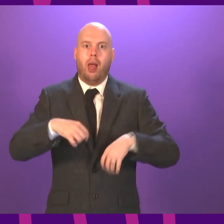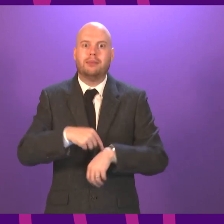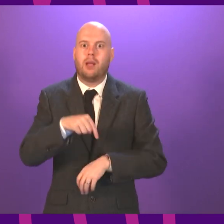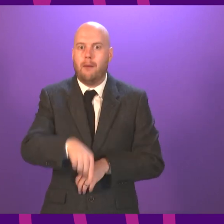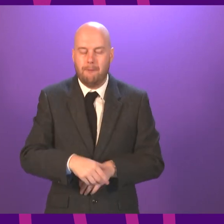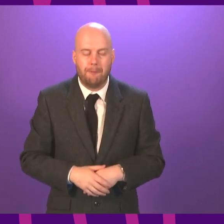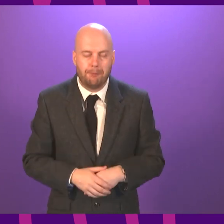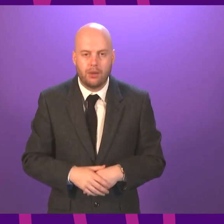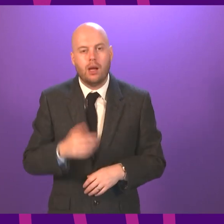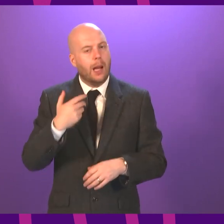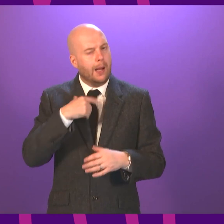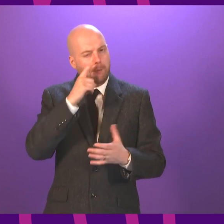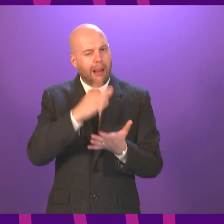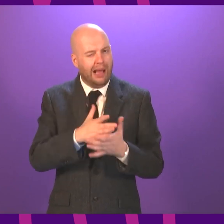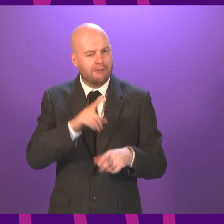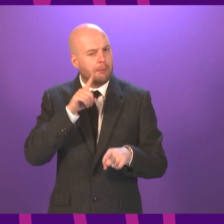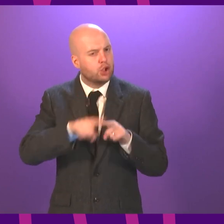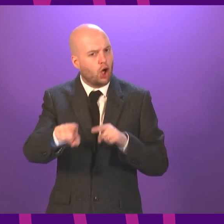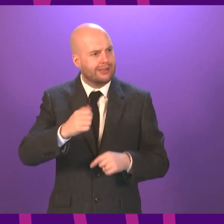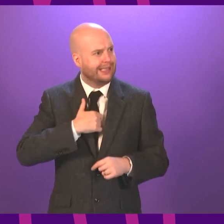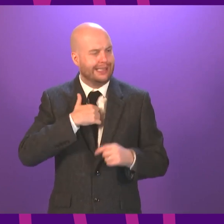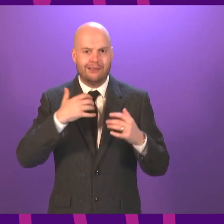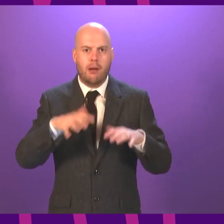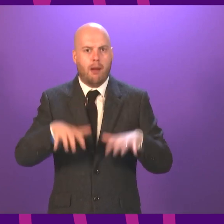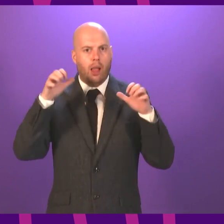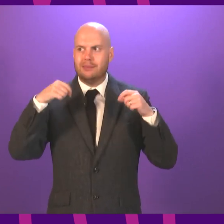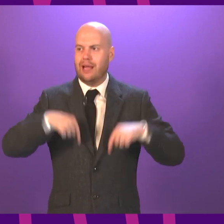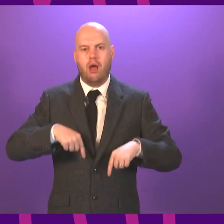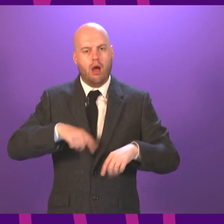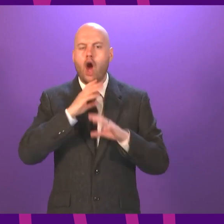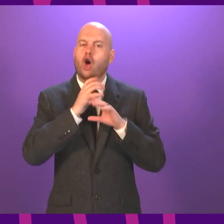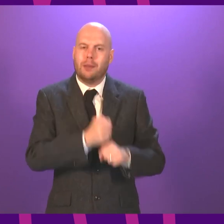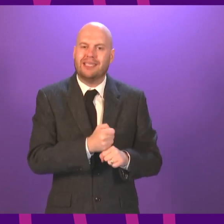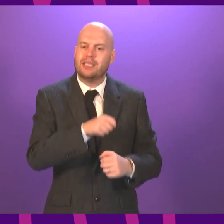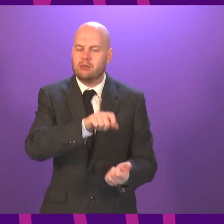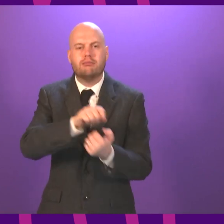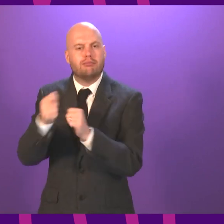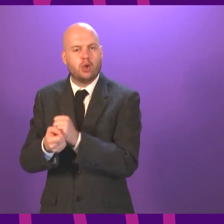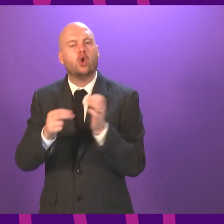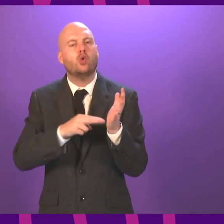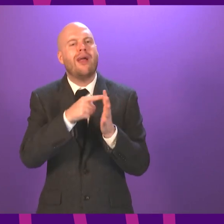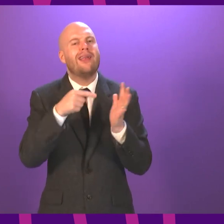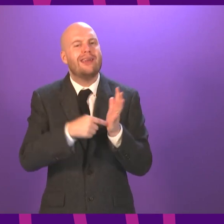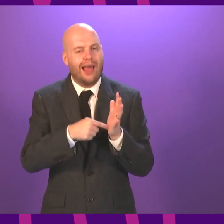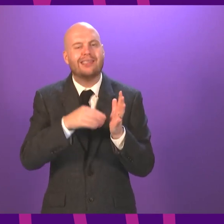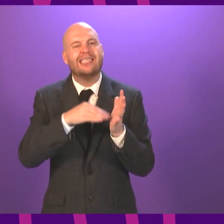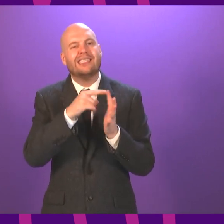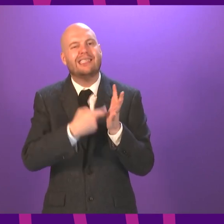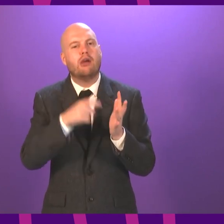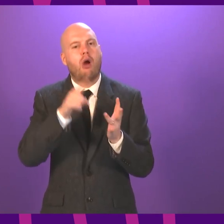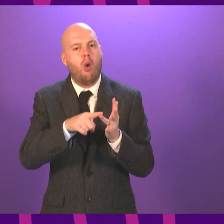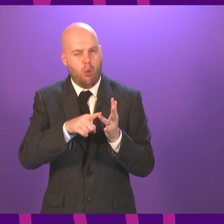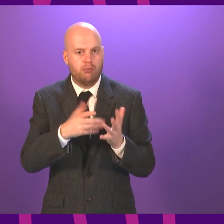in this Parliament are committed to that transition to net zero but I also hope a majority are committed to making that transition